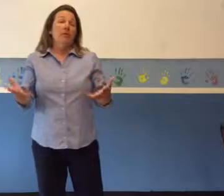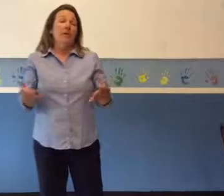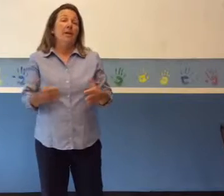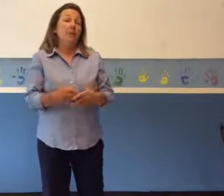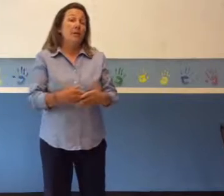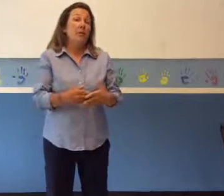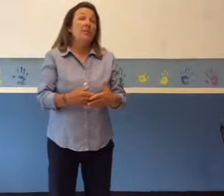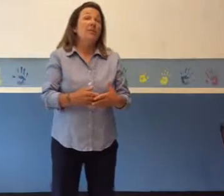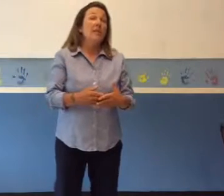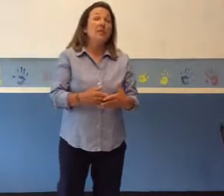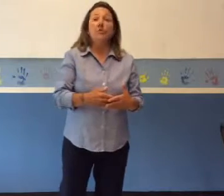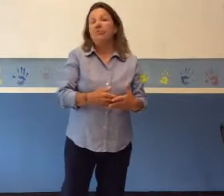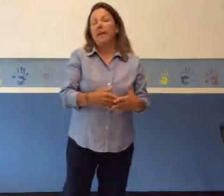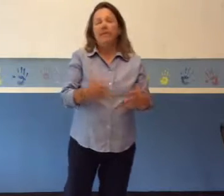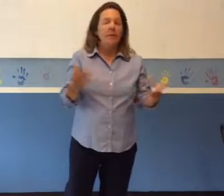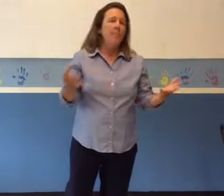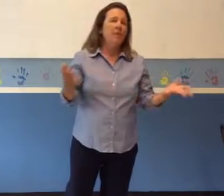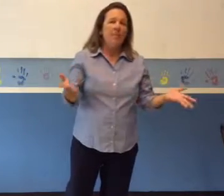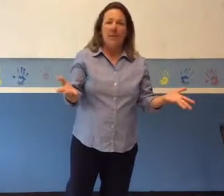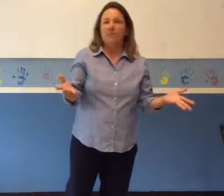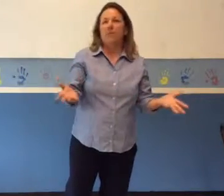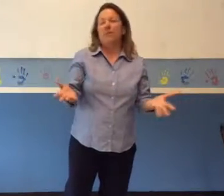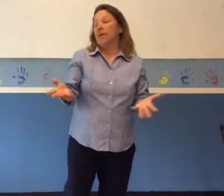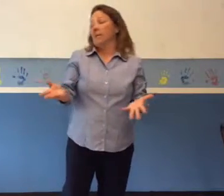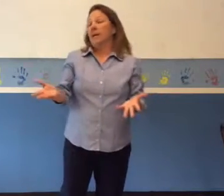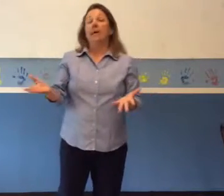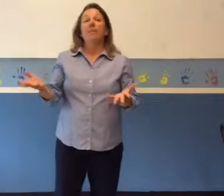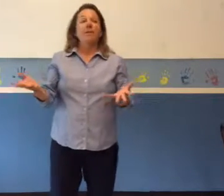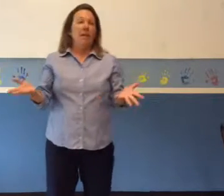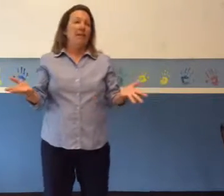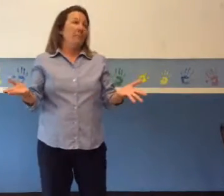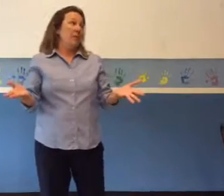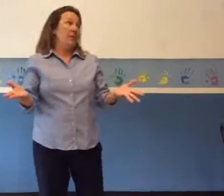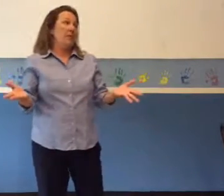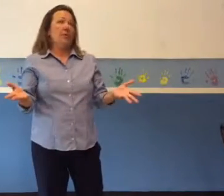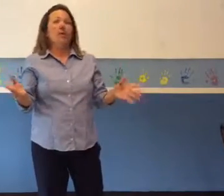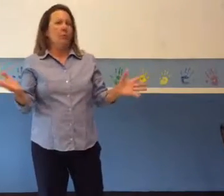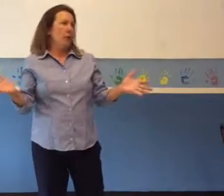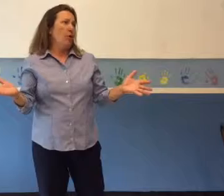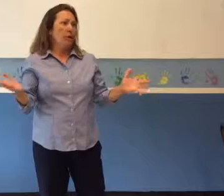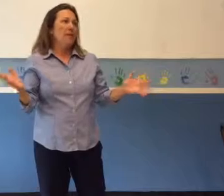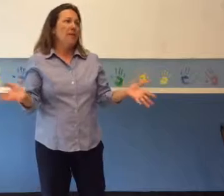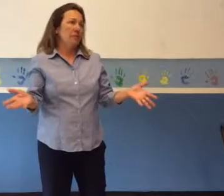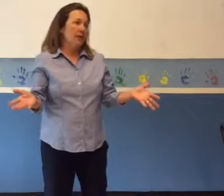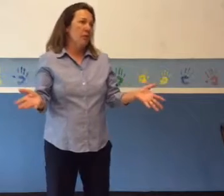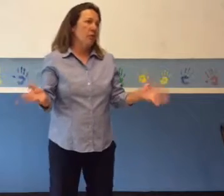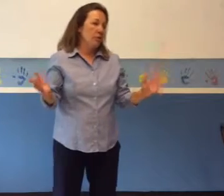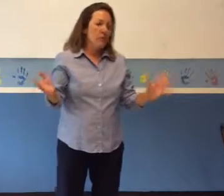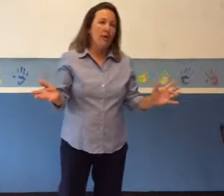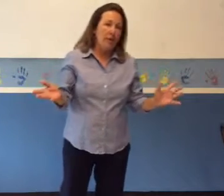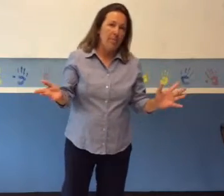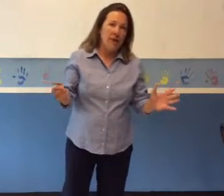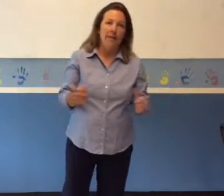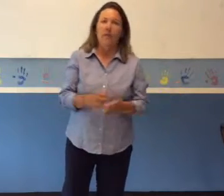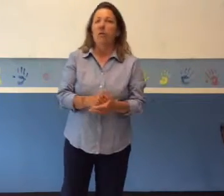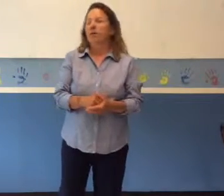the other hand, would increase the teacher's pay simply based on the amount of time they have been teaching, regardless of how good or how bad they are,